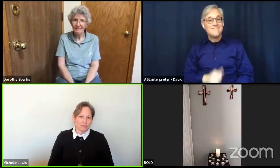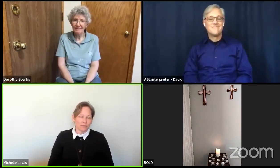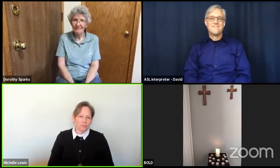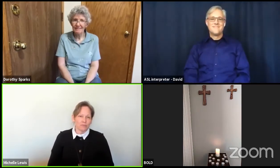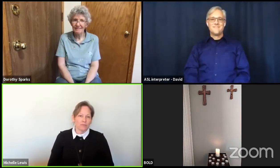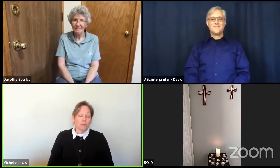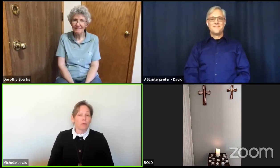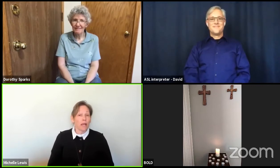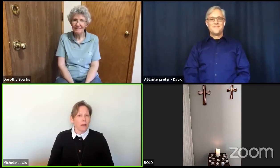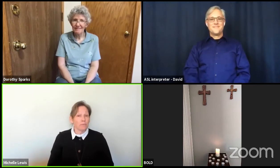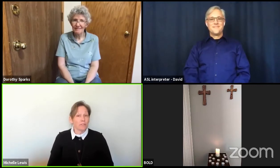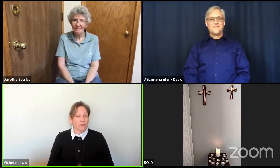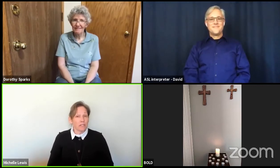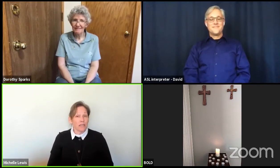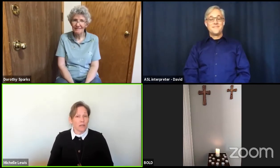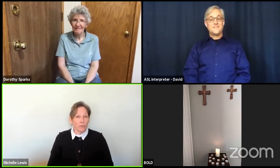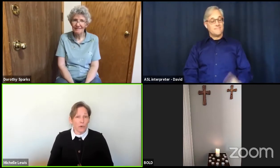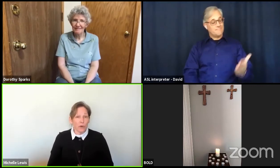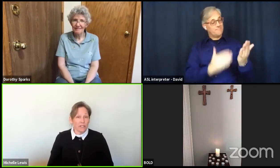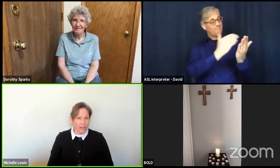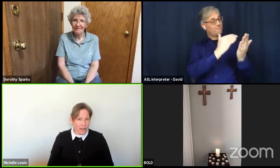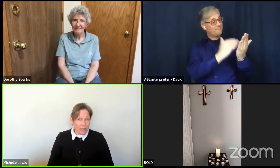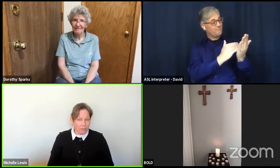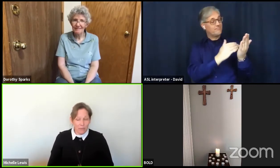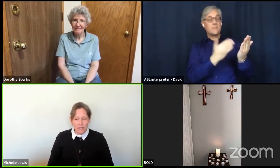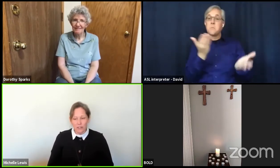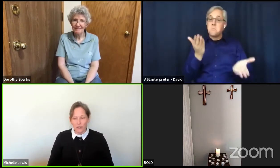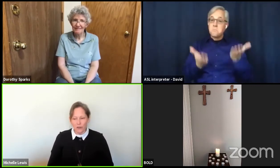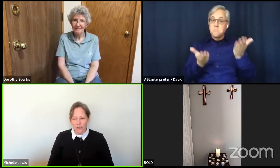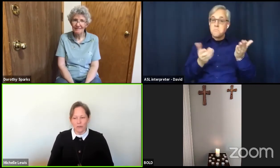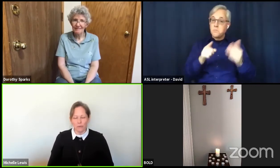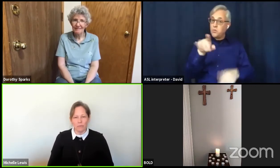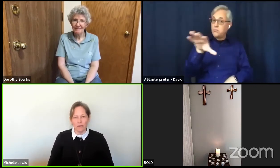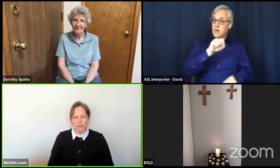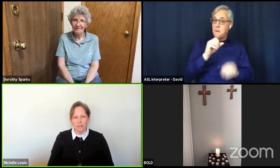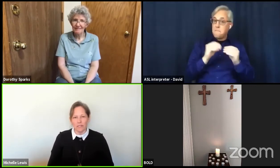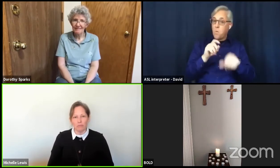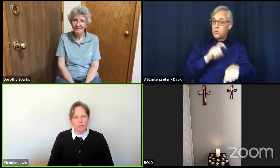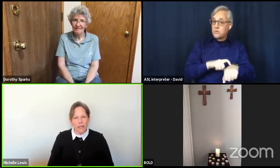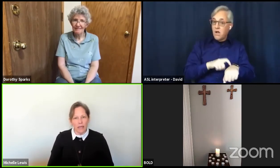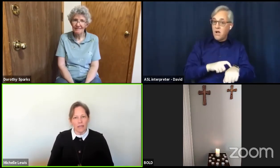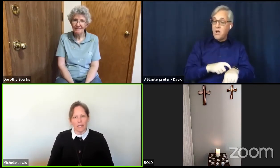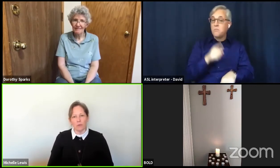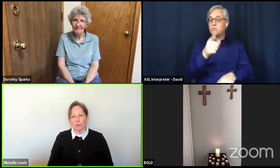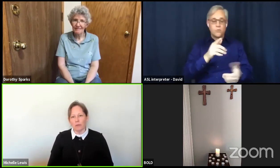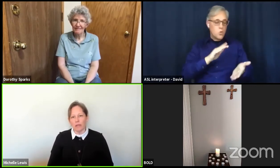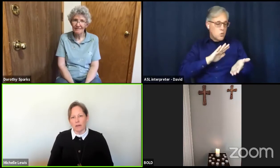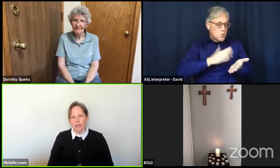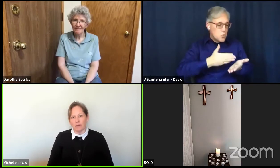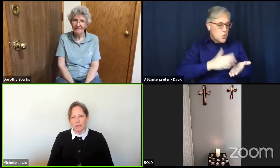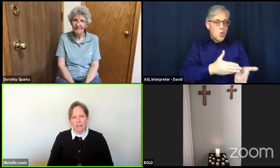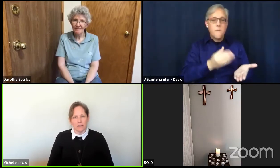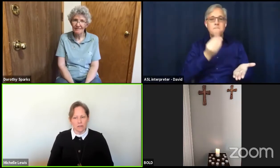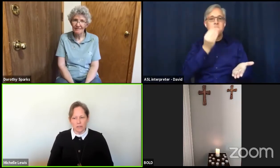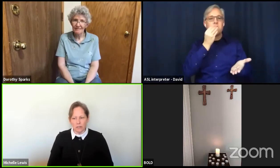Perhaps you're taking more time to cook your meals, planning and preparing things that are a little more